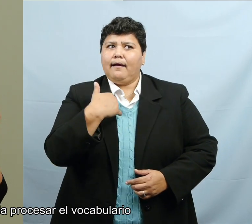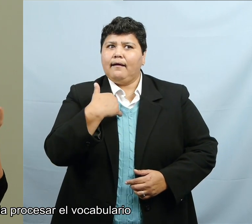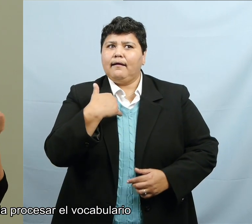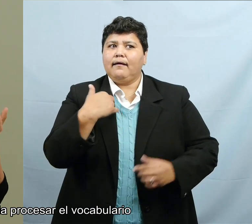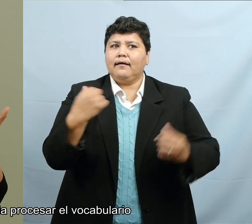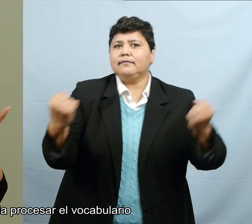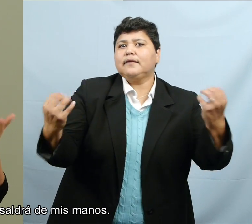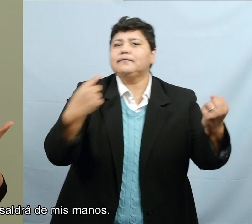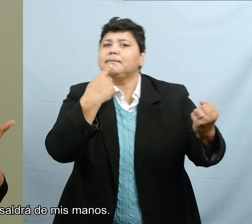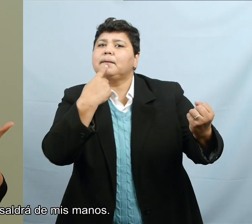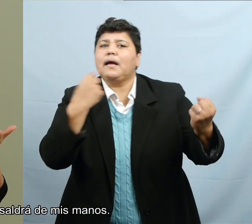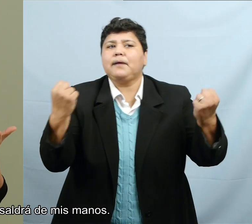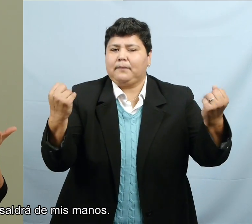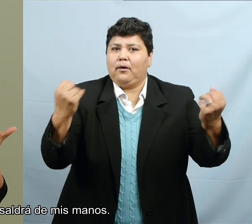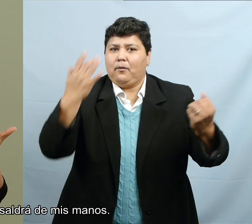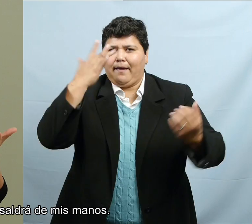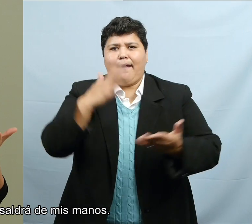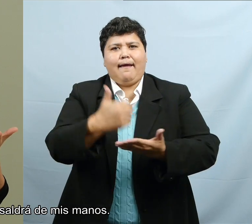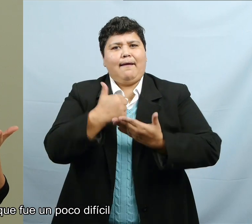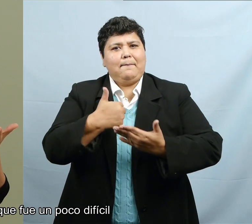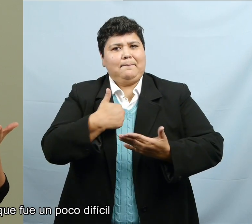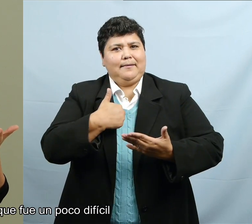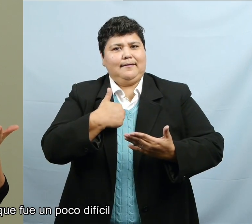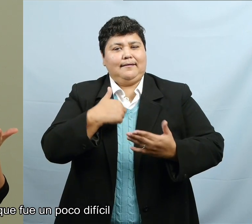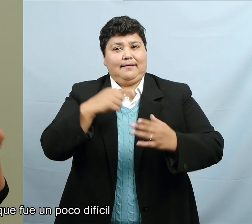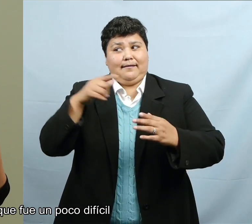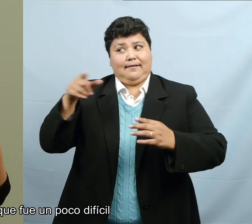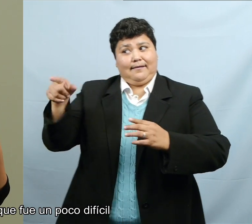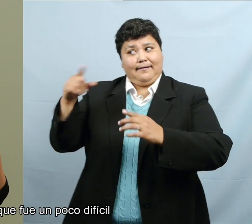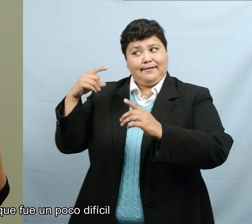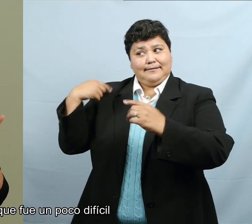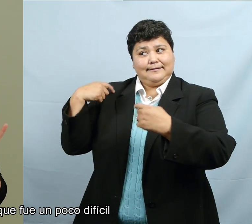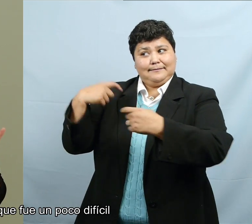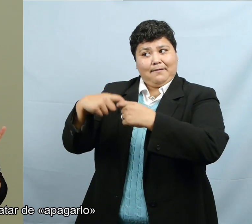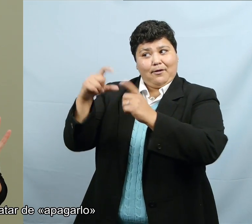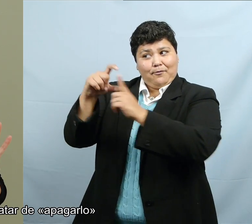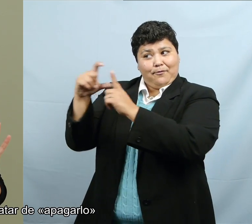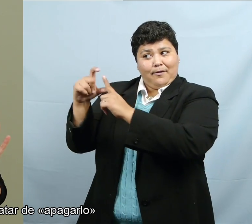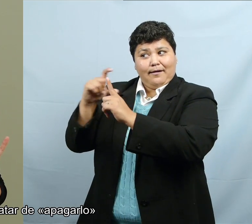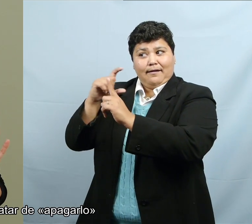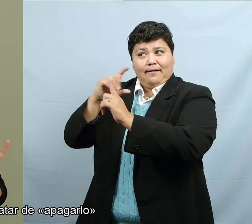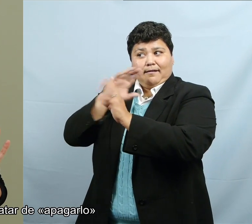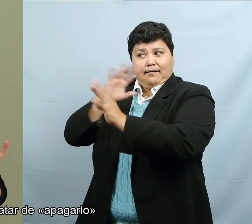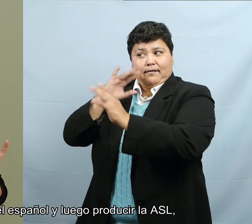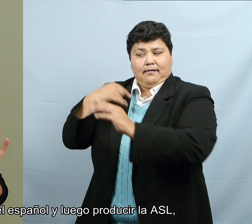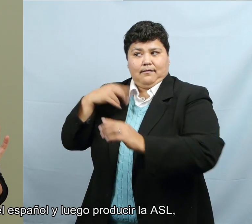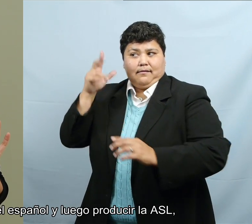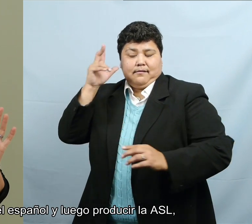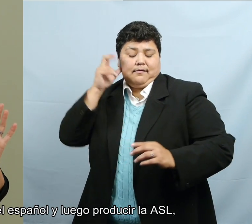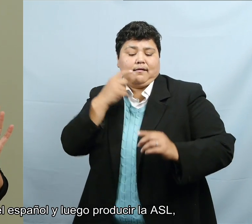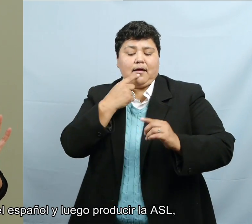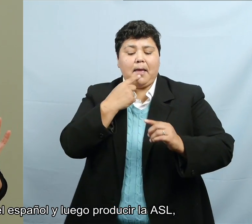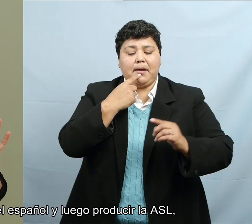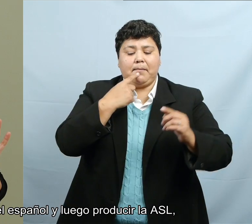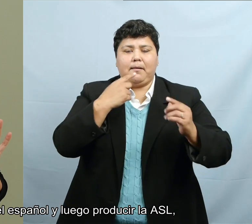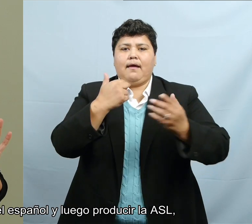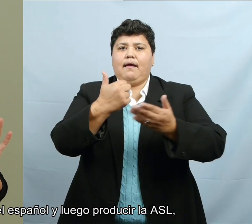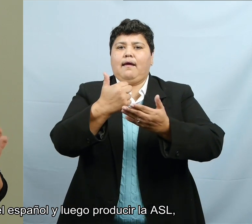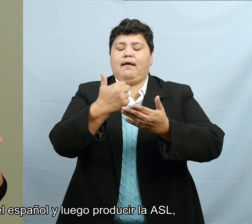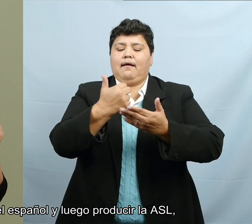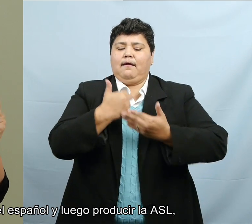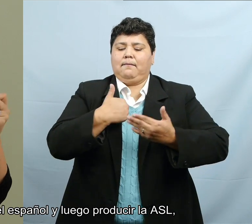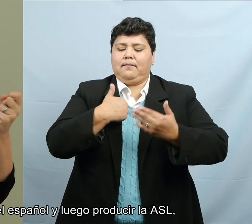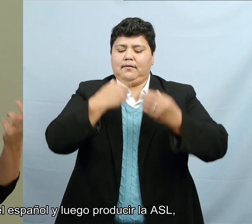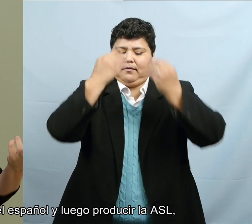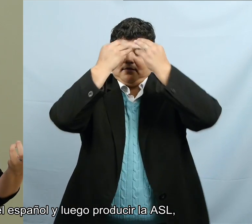the vocabulary that's going to come out of my hands. So it was a little bit of a challenge to try to turn that off and just listen to the